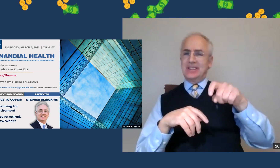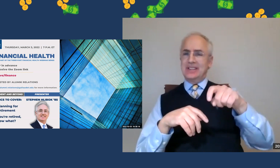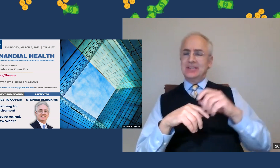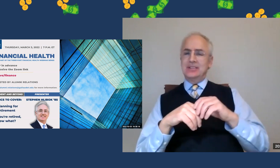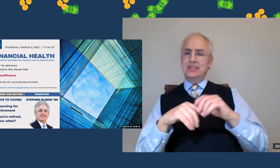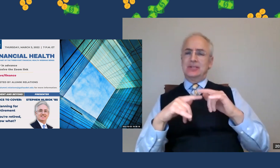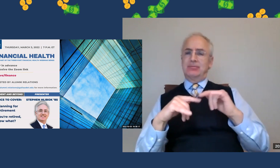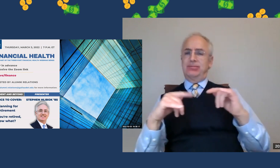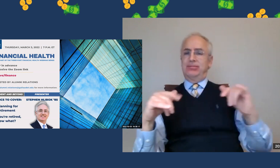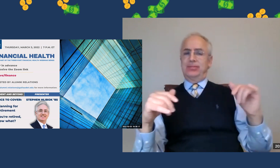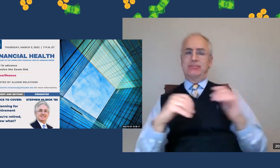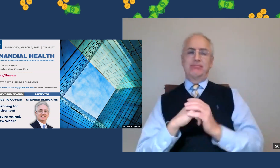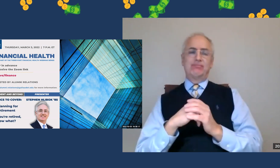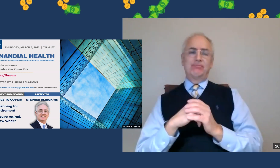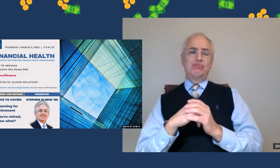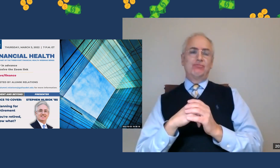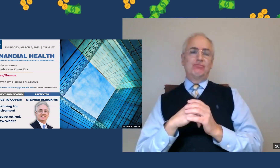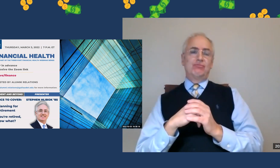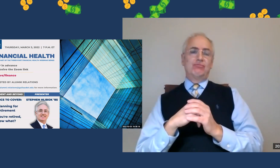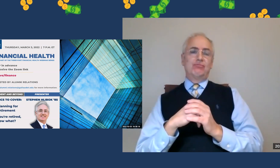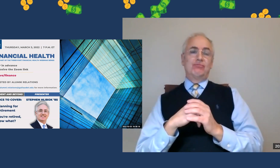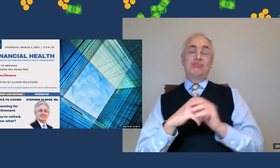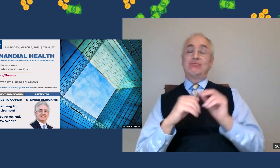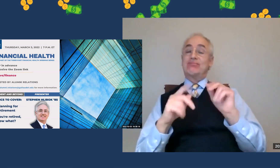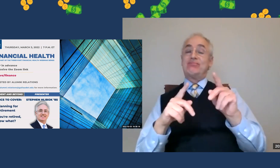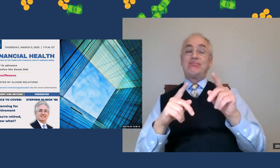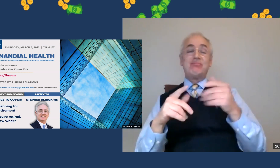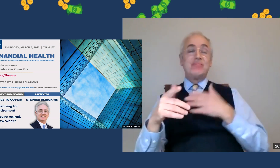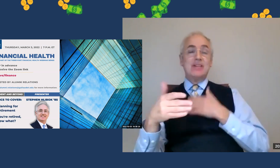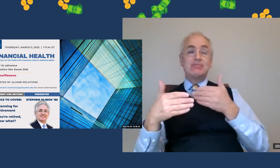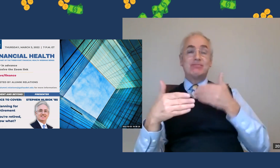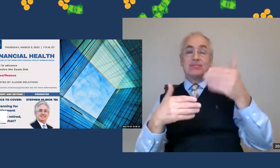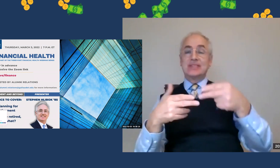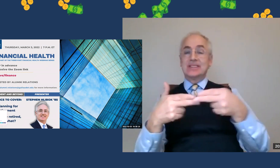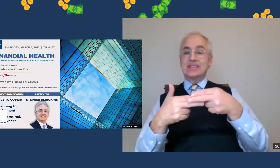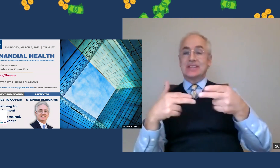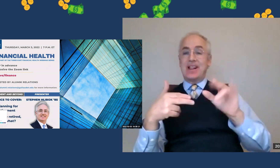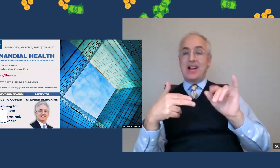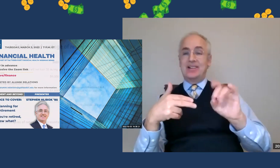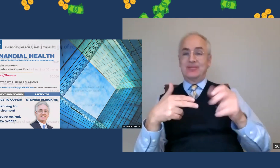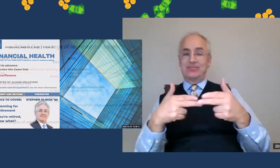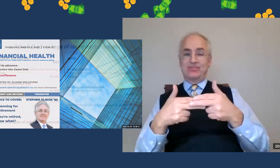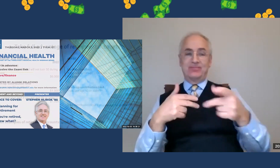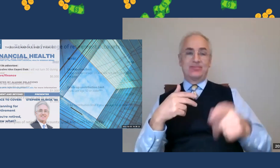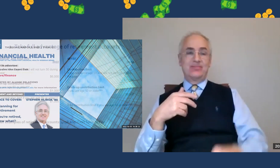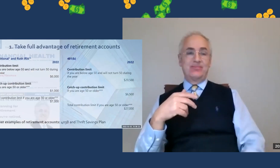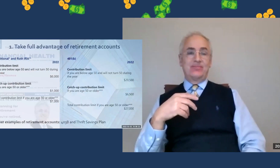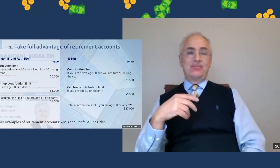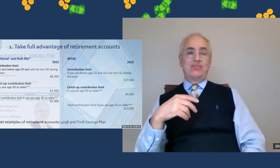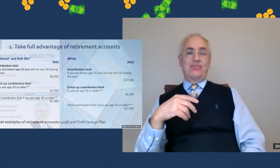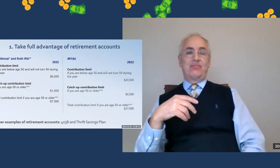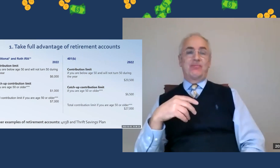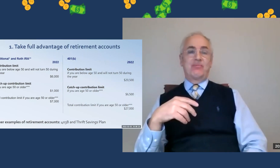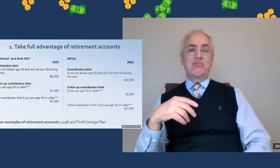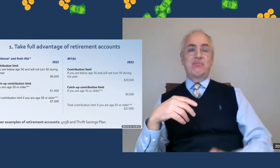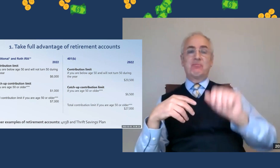plan for their goals, their needs, through the remainder of their life. So slide, please.